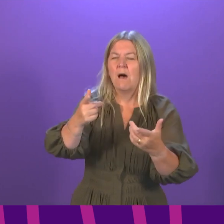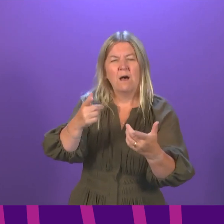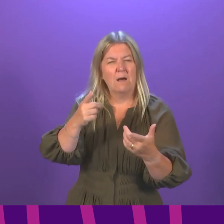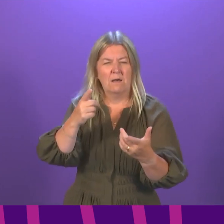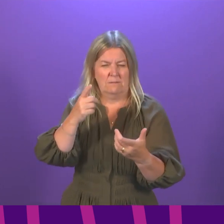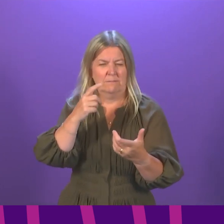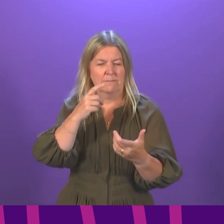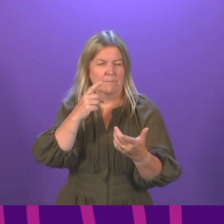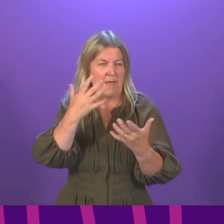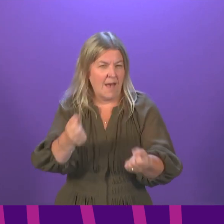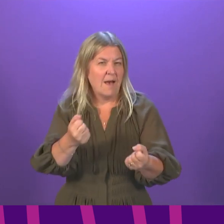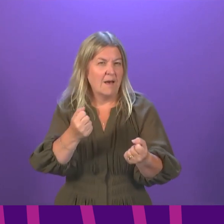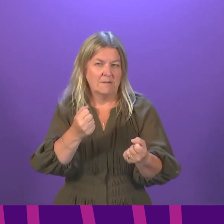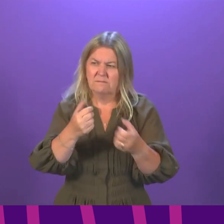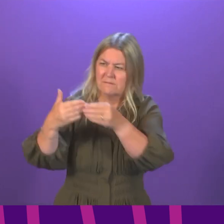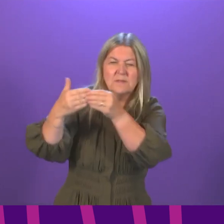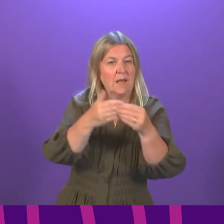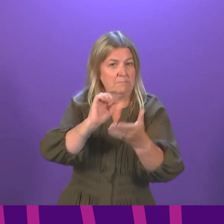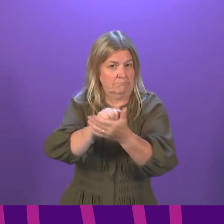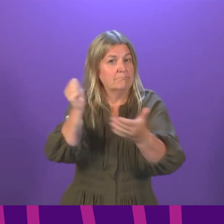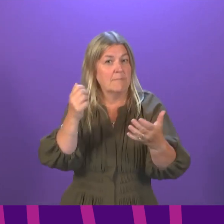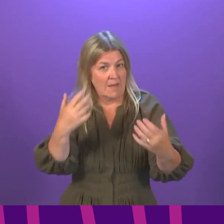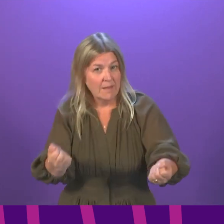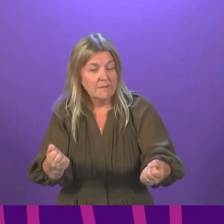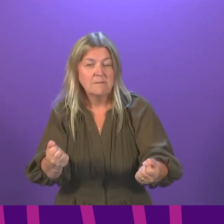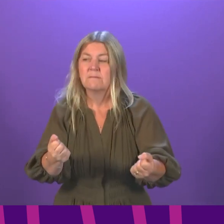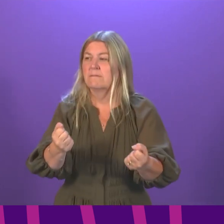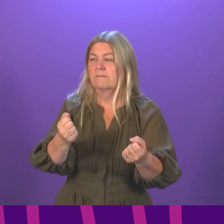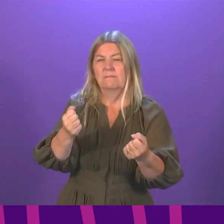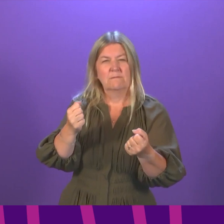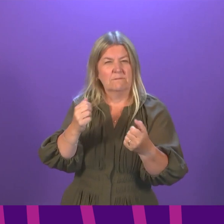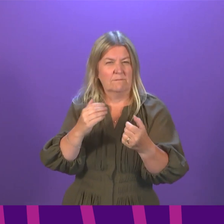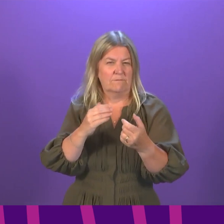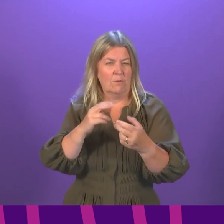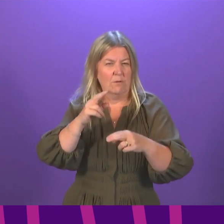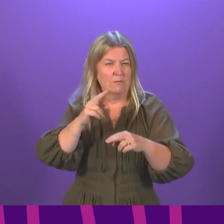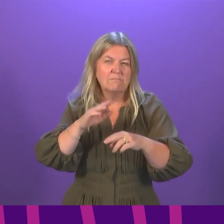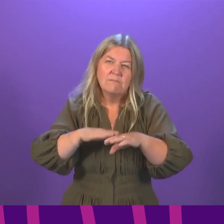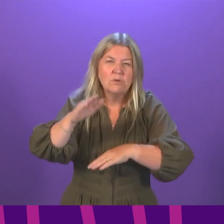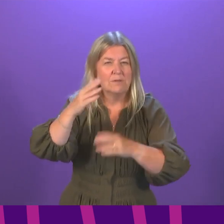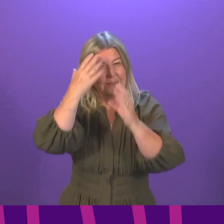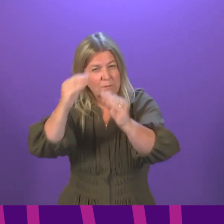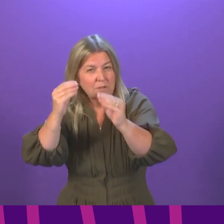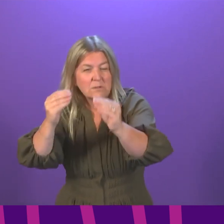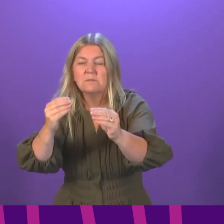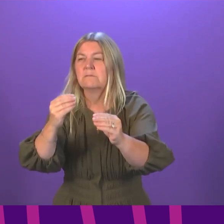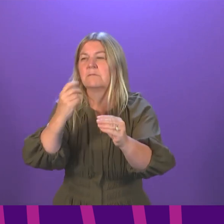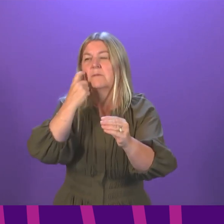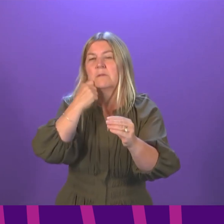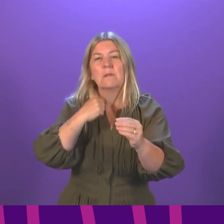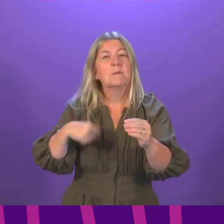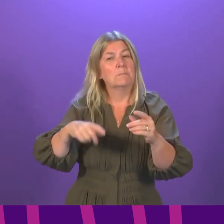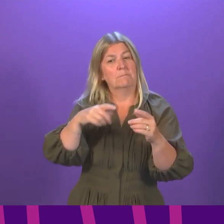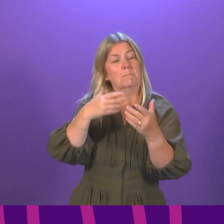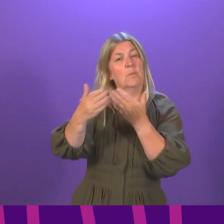further and higher education, but there is further work continuing to make sure that the arrangements that will be in place for the start of the new academic term